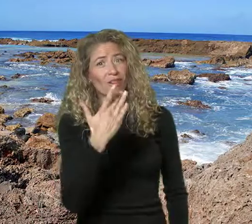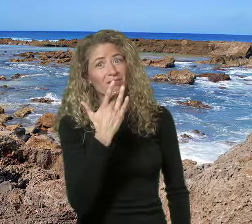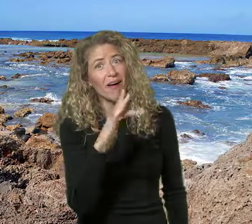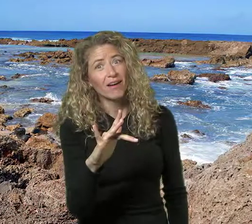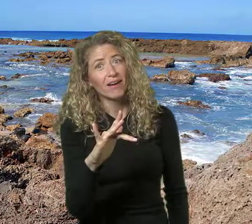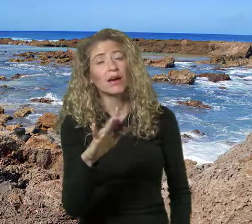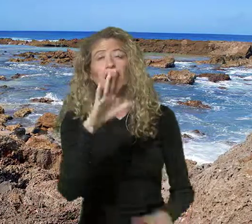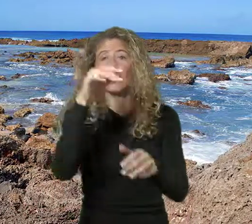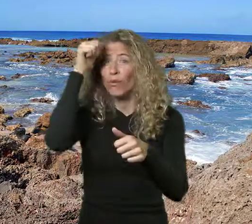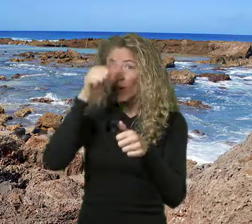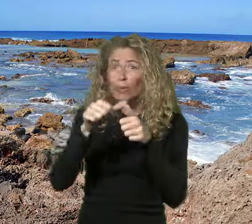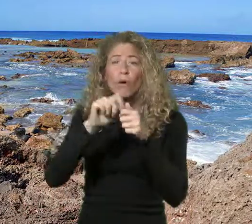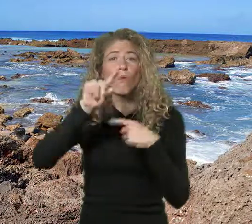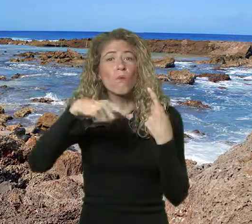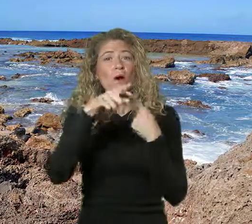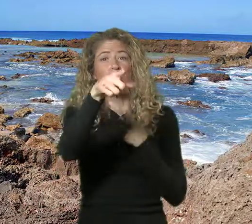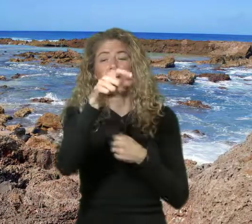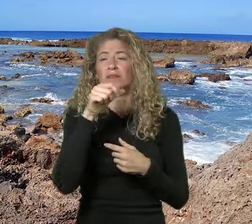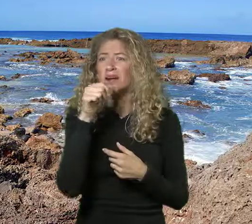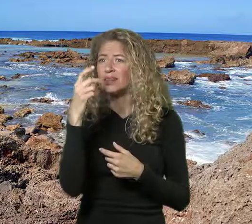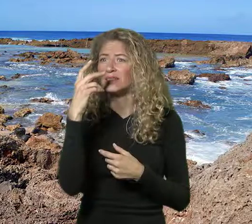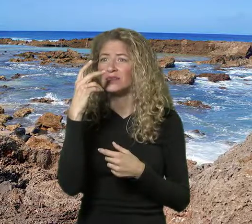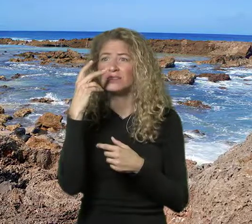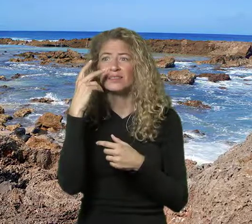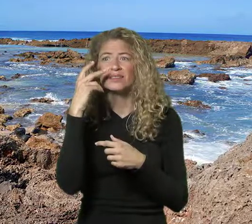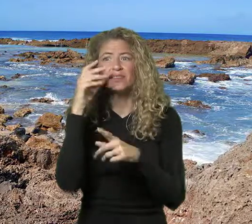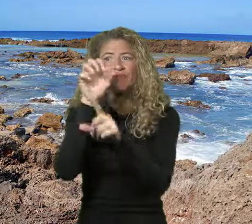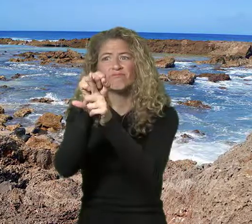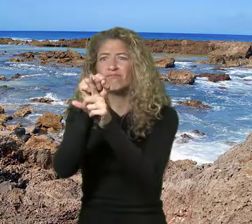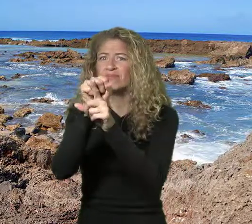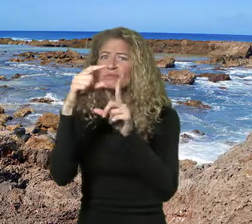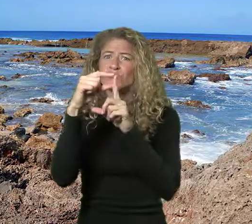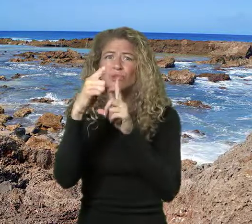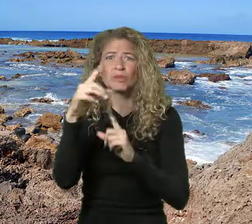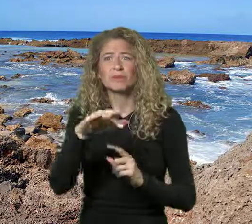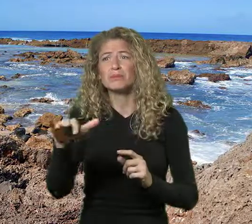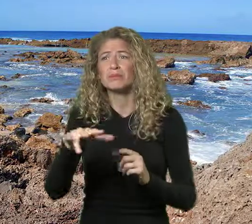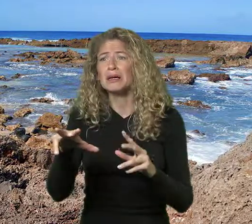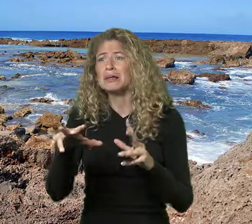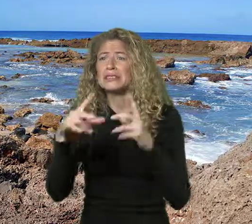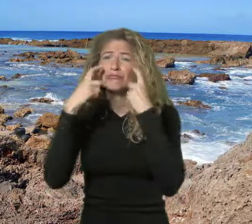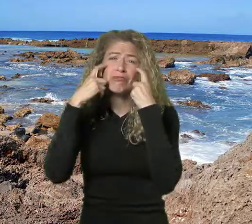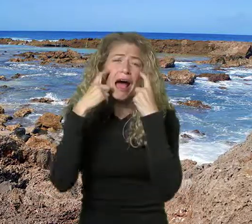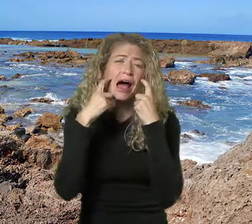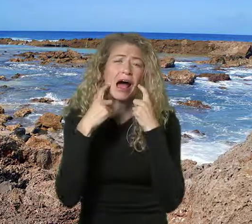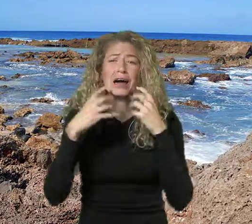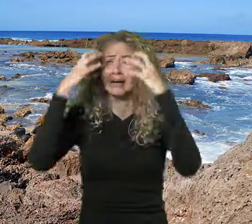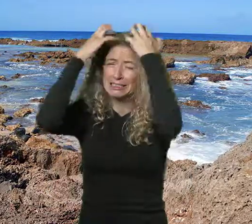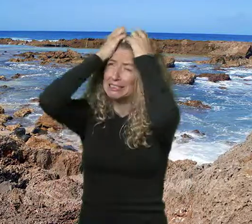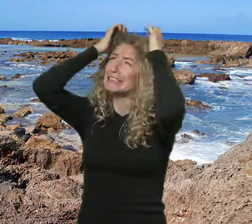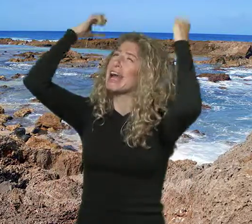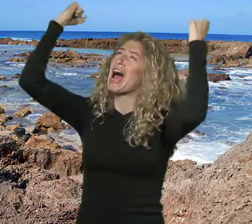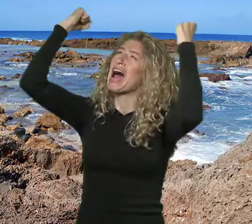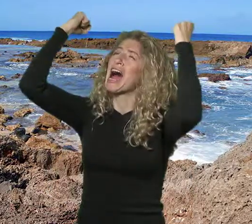Good luck and remember, when you miss a word or can't figure out what was spelled, don't become upset. Pull your hair out or cry.